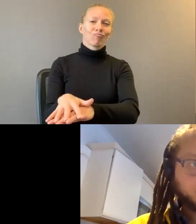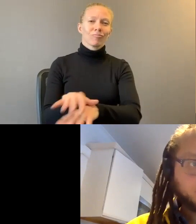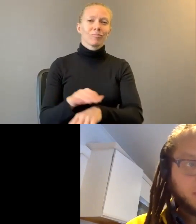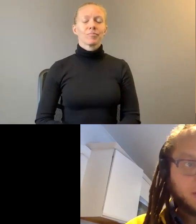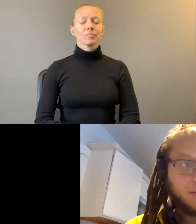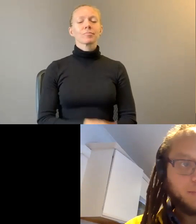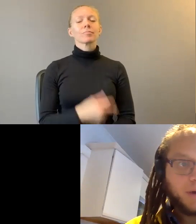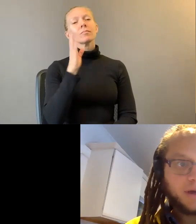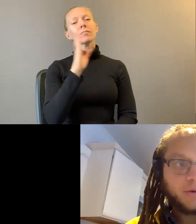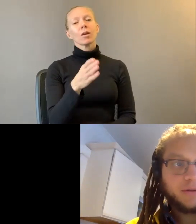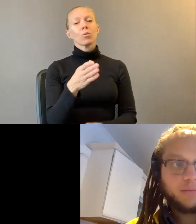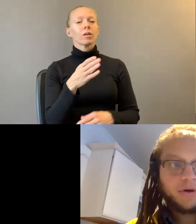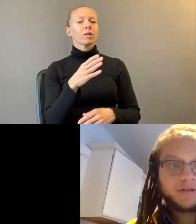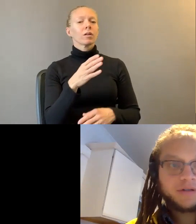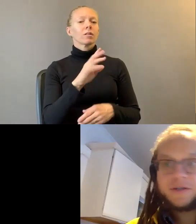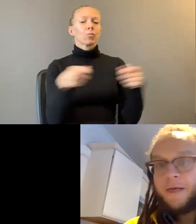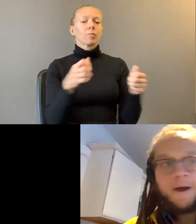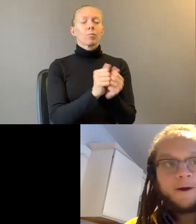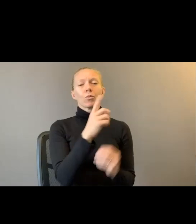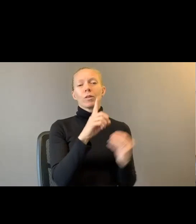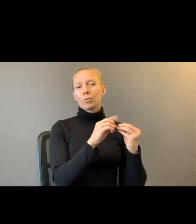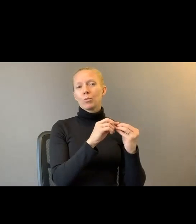by Gwendolyn Brooks.